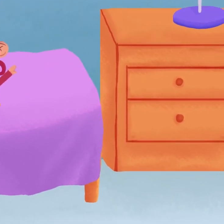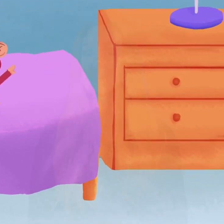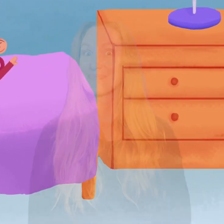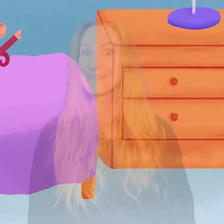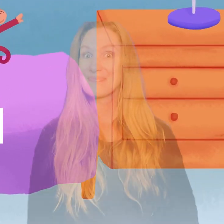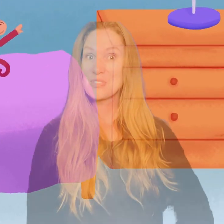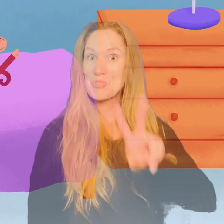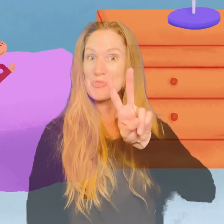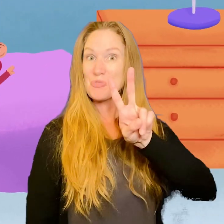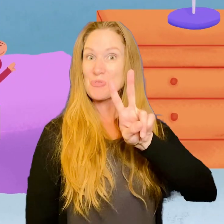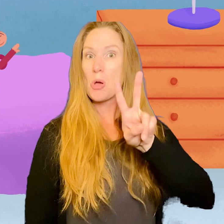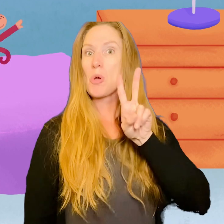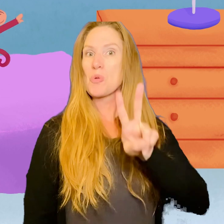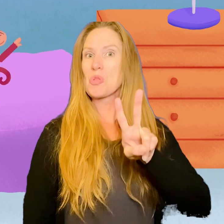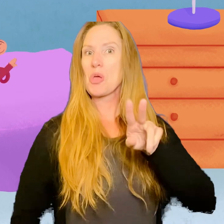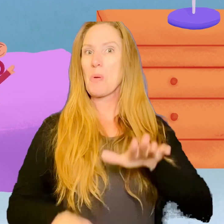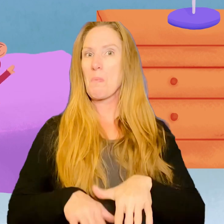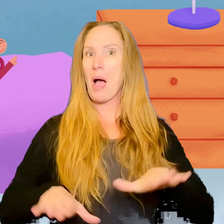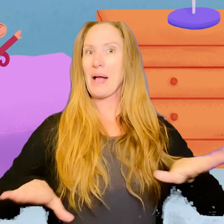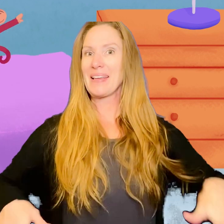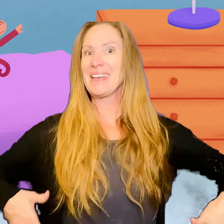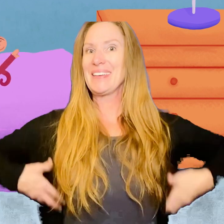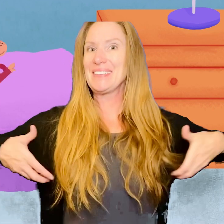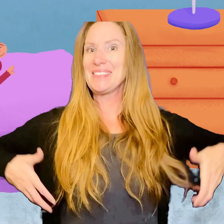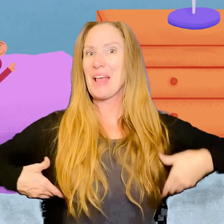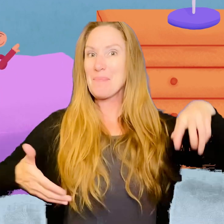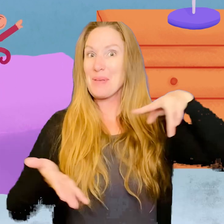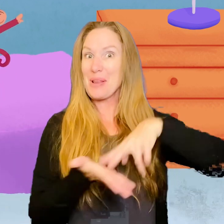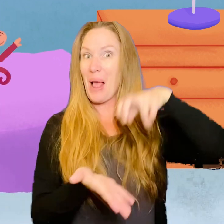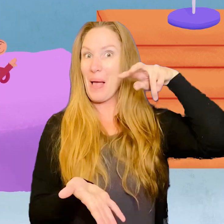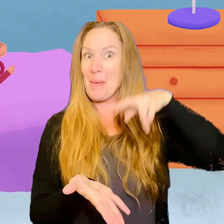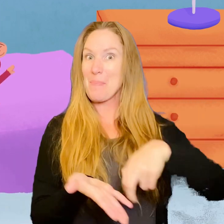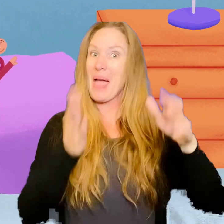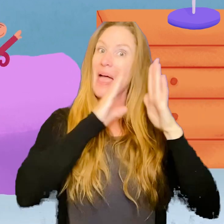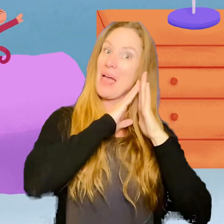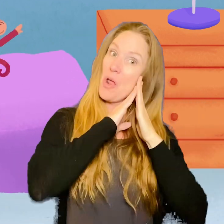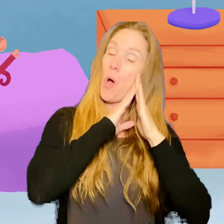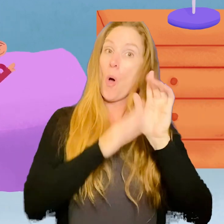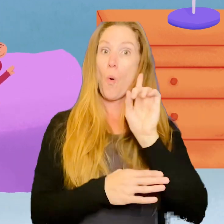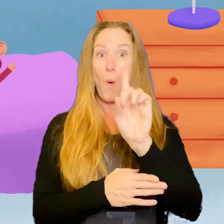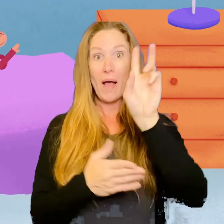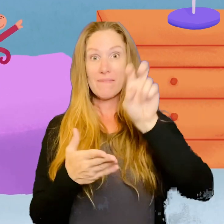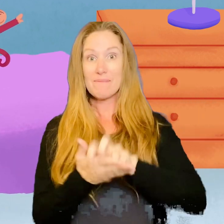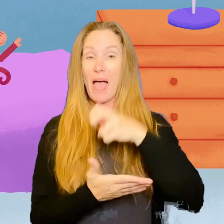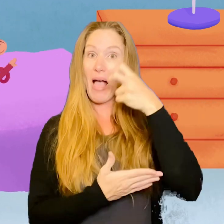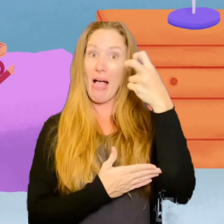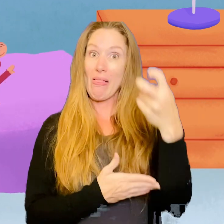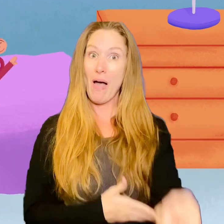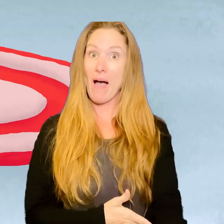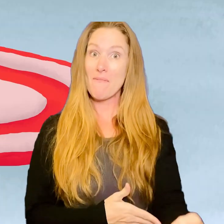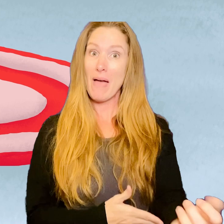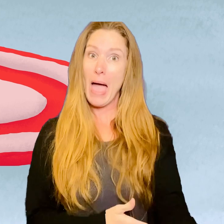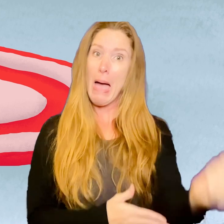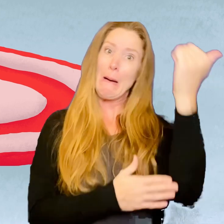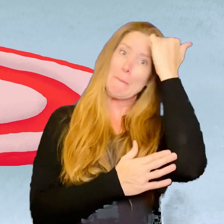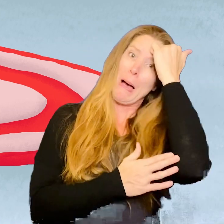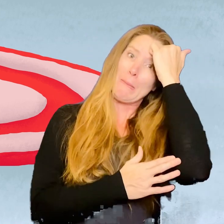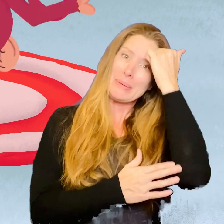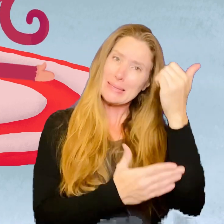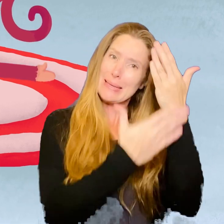2. Two little monkeys jumping on the bed One fell off and bumped